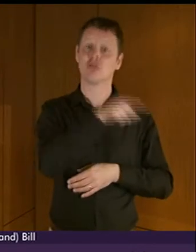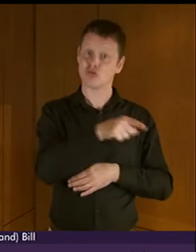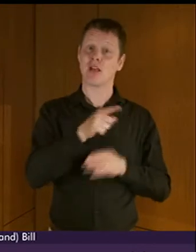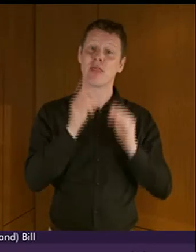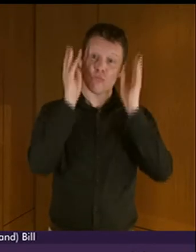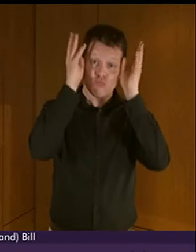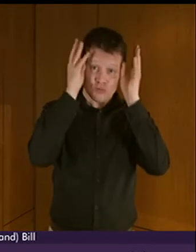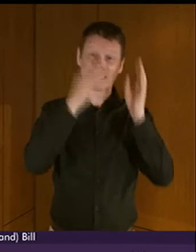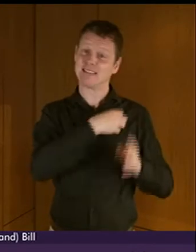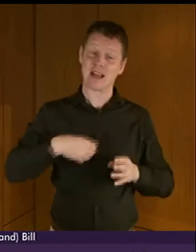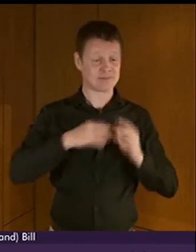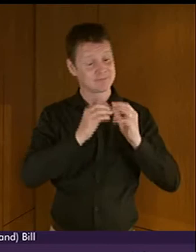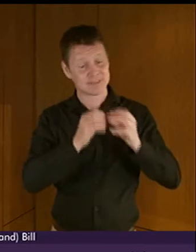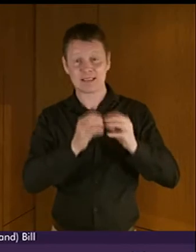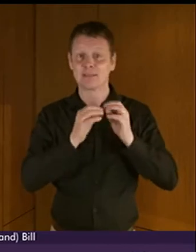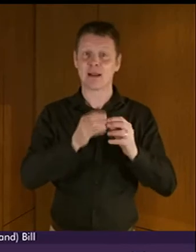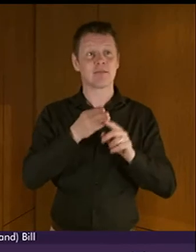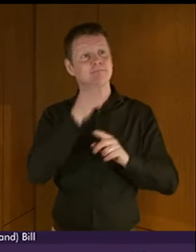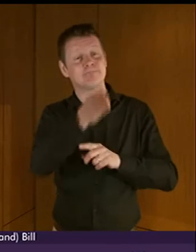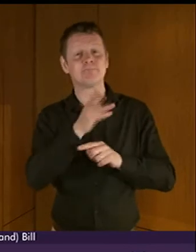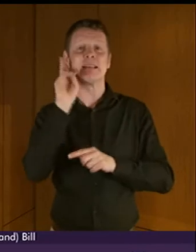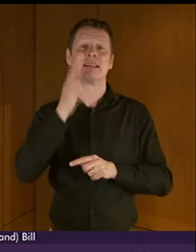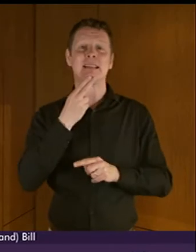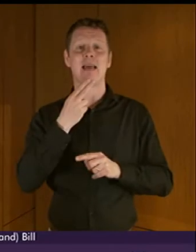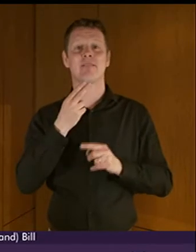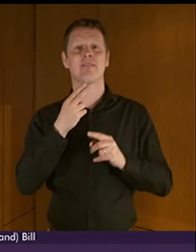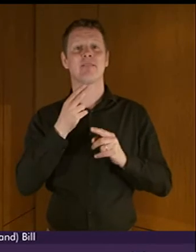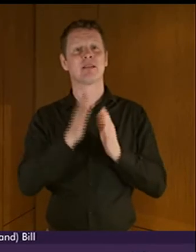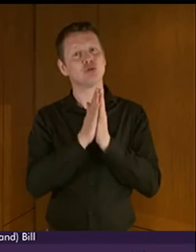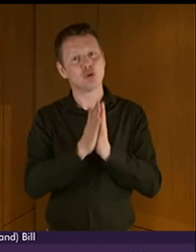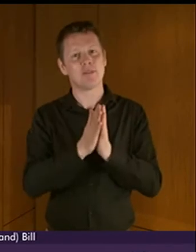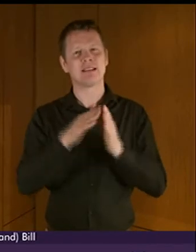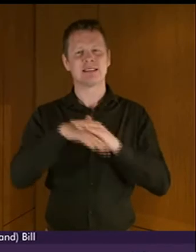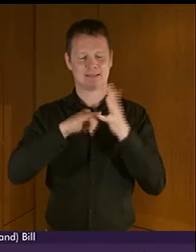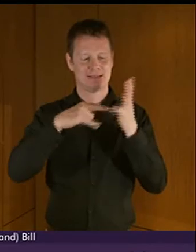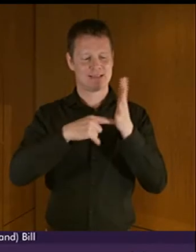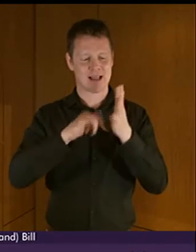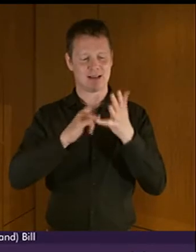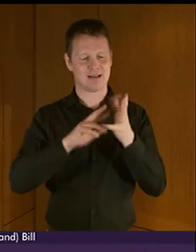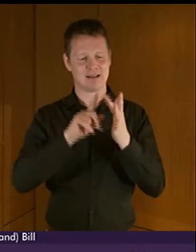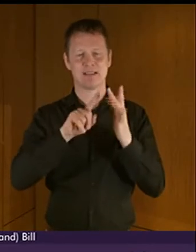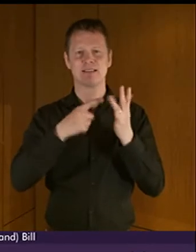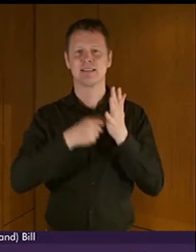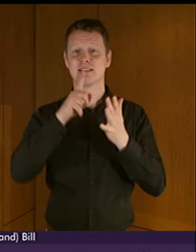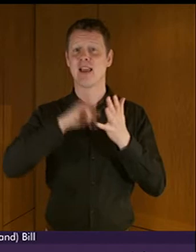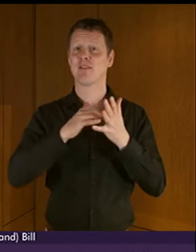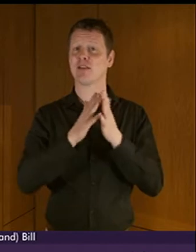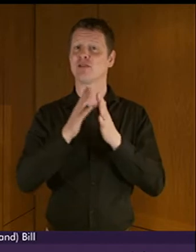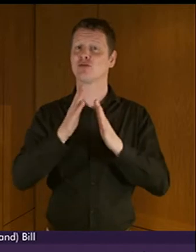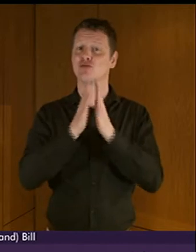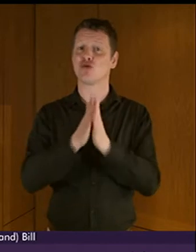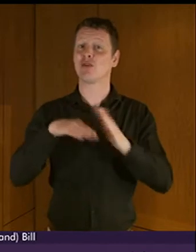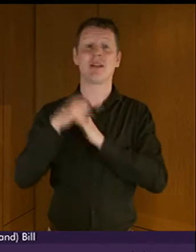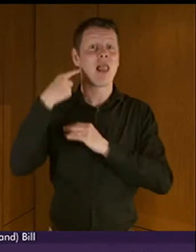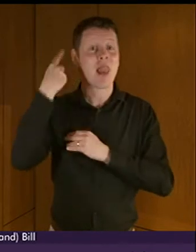and regularly attended deaf services at St. Saviour's Church in London and it's even claimed that she went on to